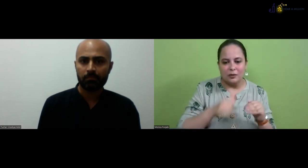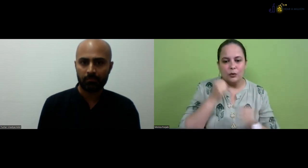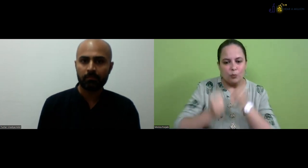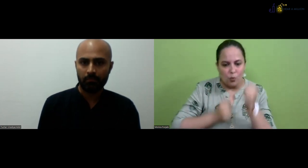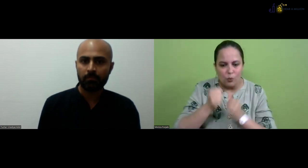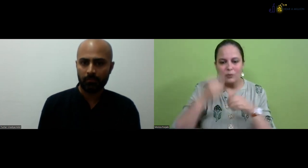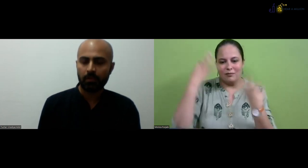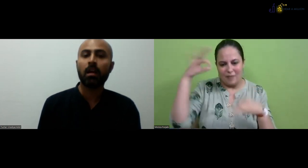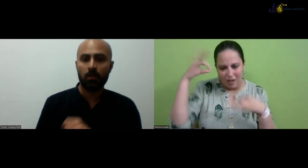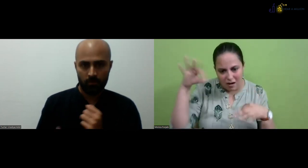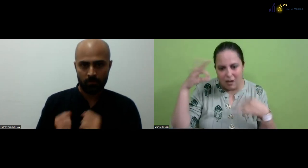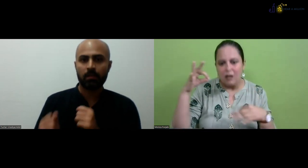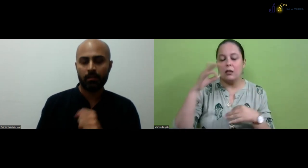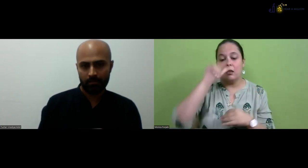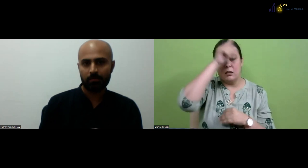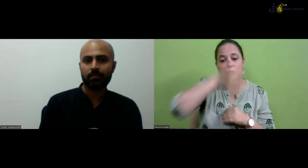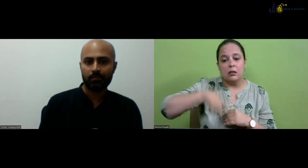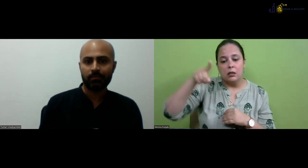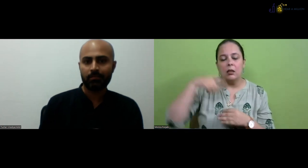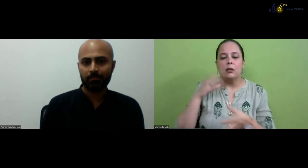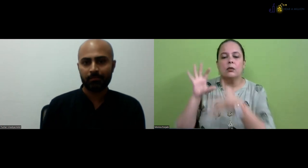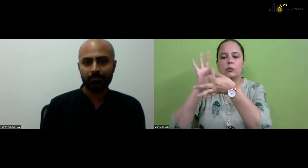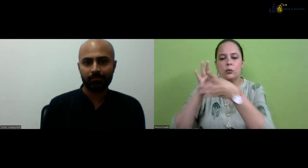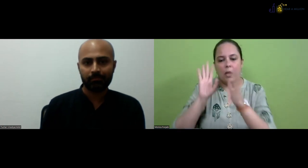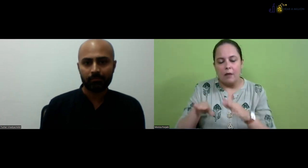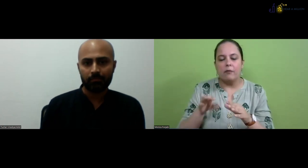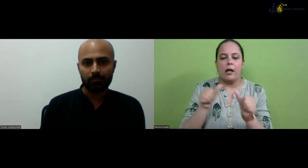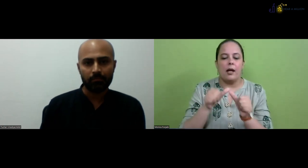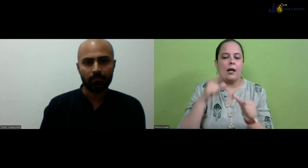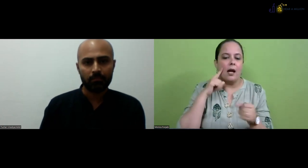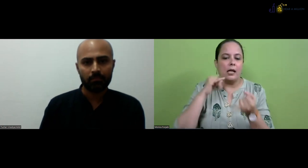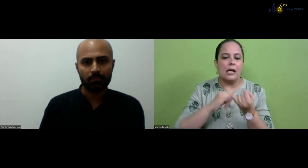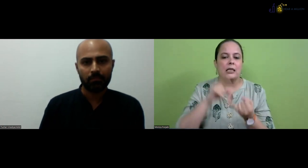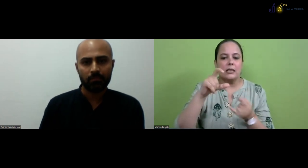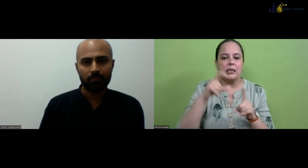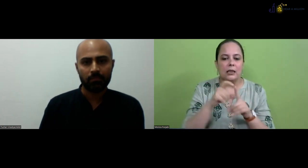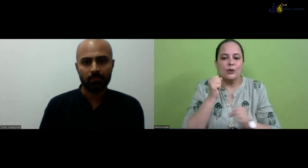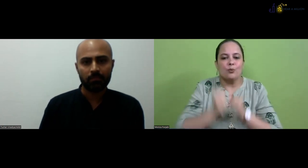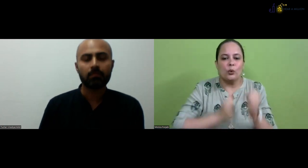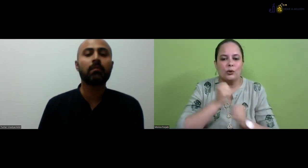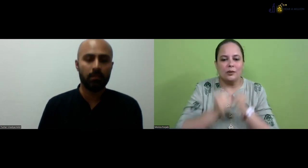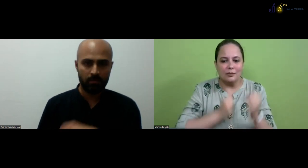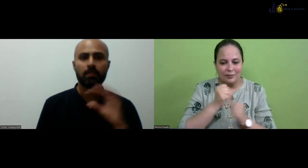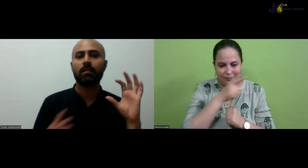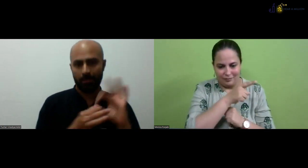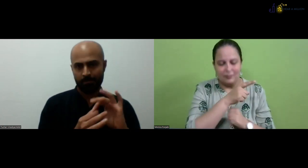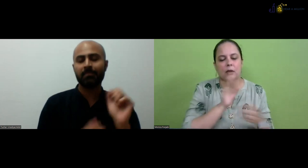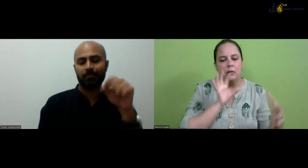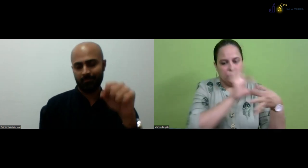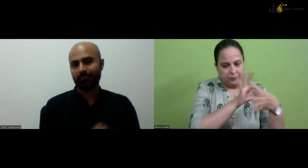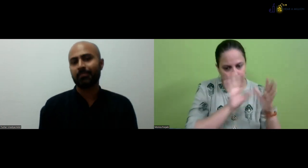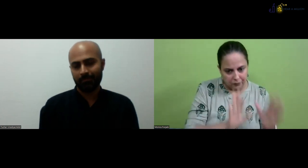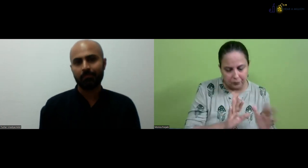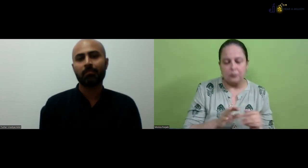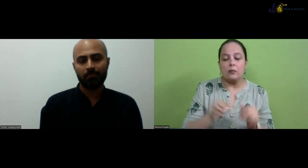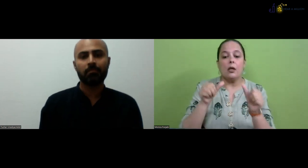mentioning it in the report card. So we have sports activities, the extracurricular activities too. So we have affiliated with